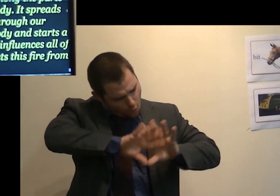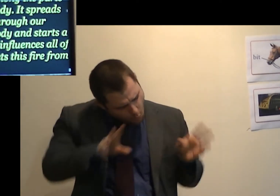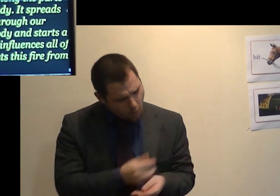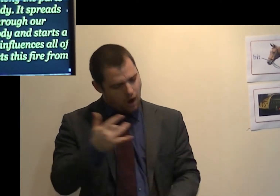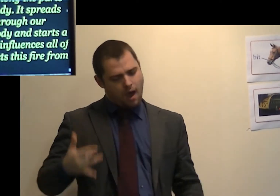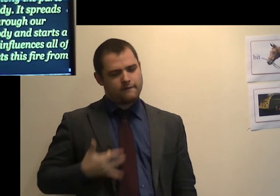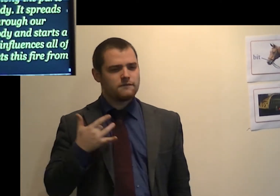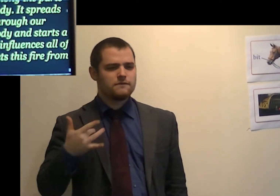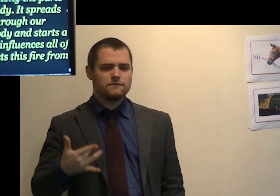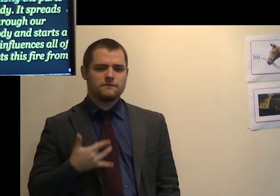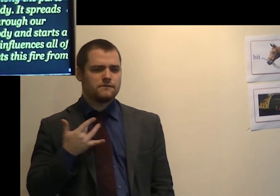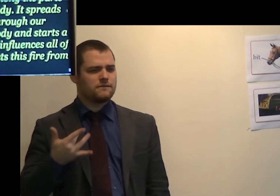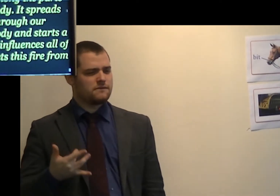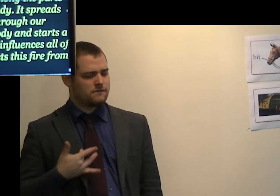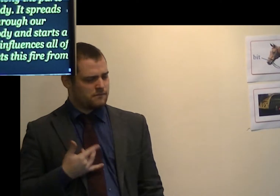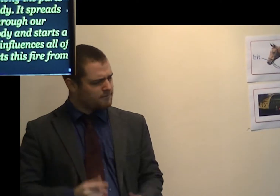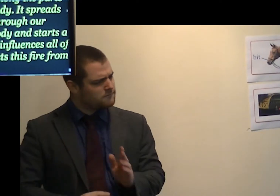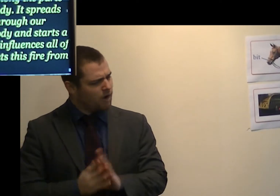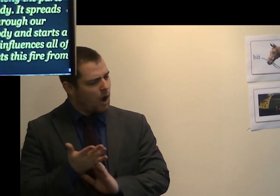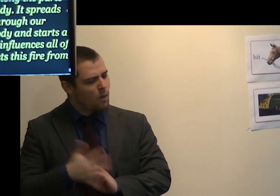It gets this fire from heaven.